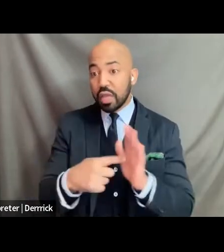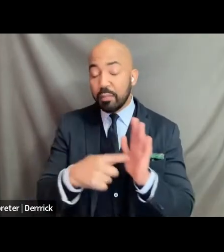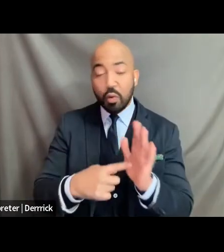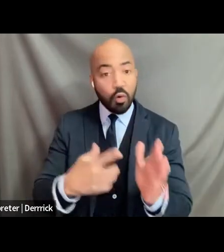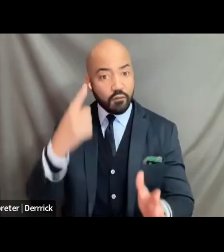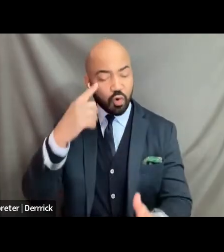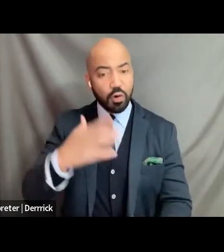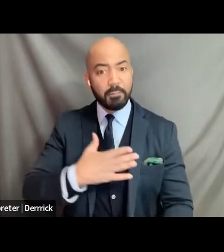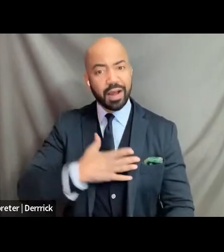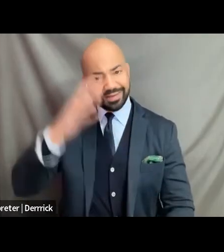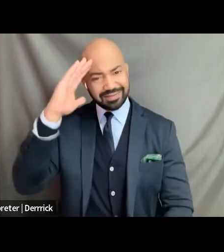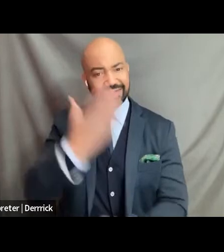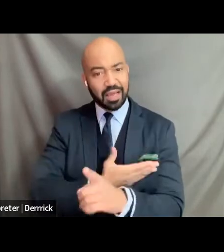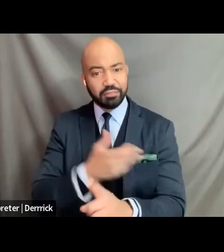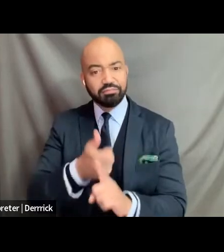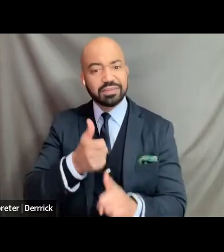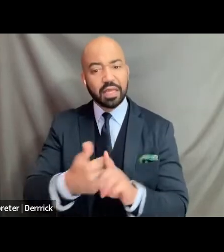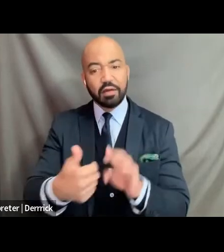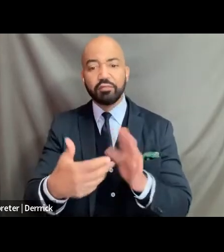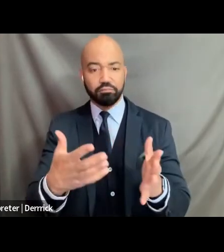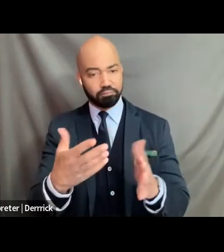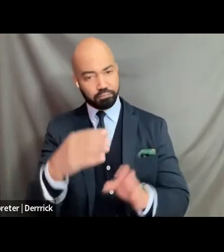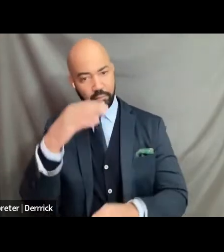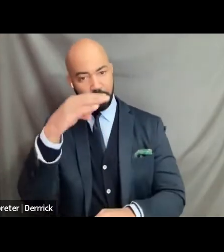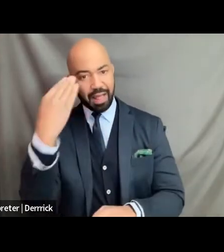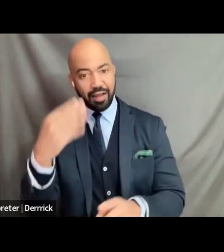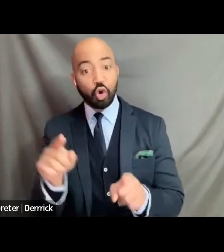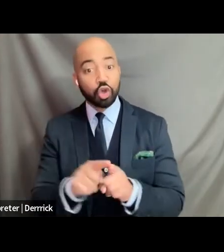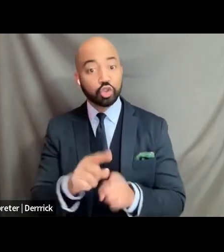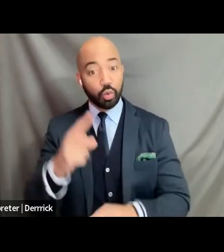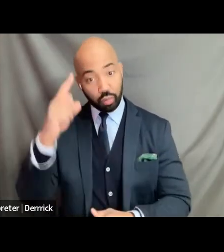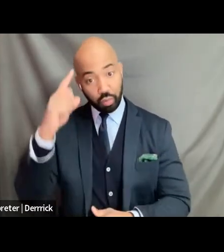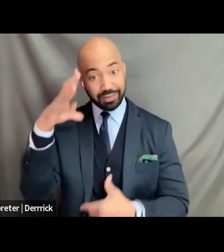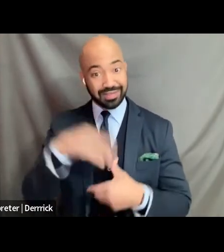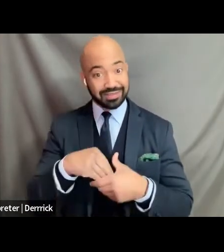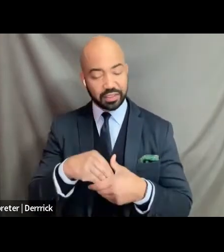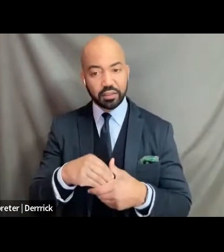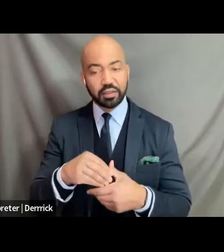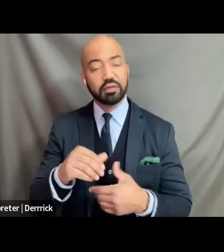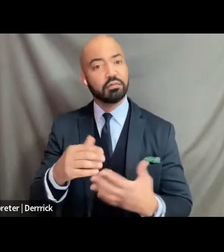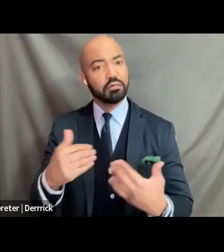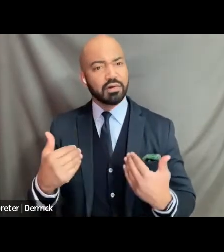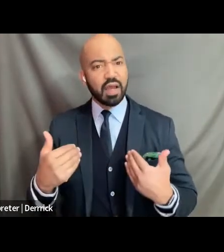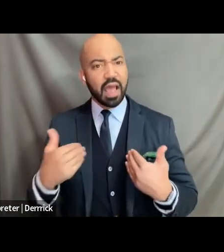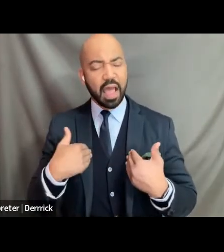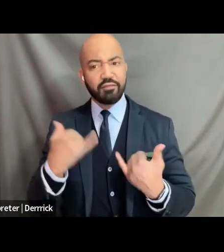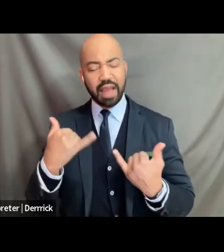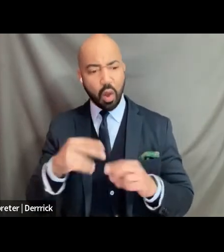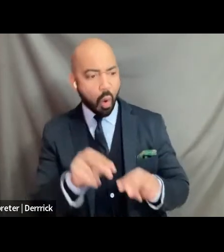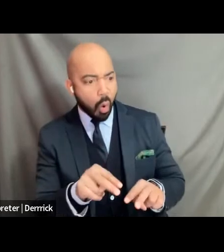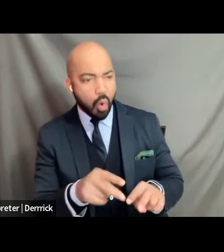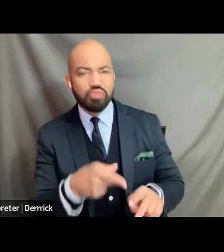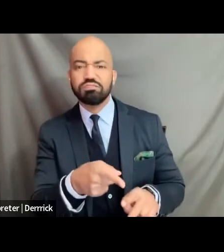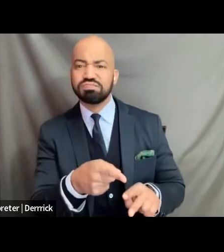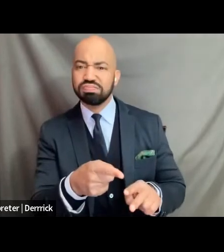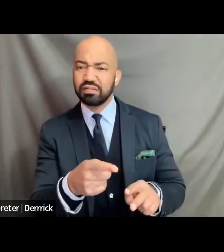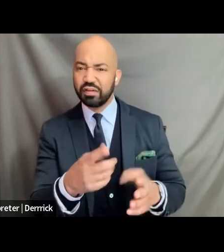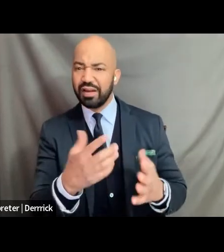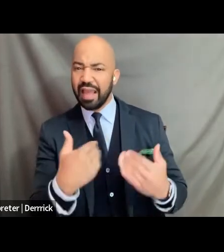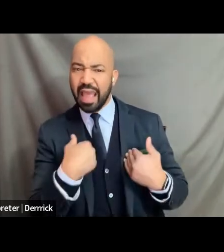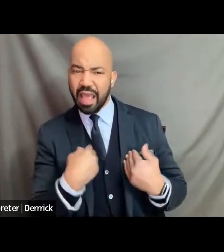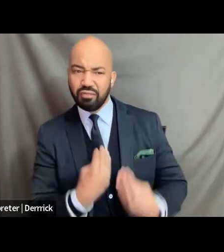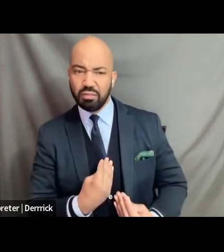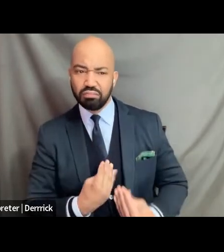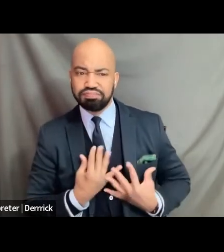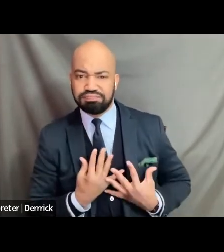autistic can be viewed as you know a force who can be viewed as having this fire